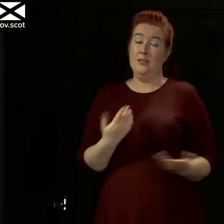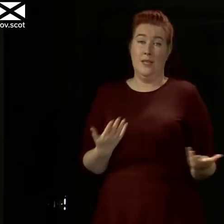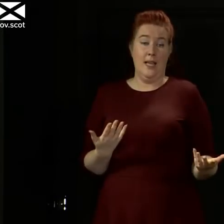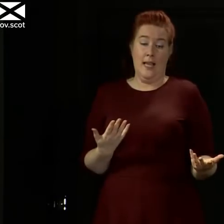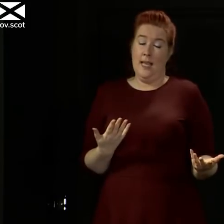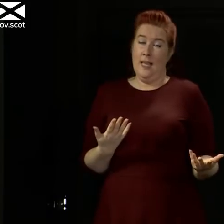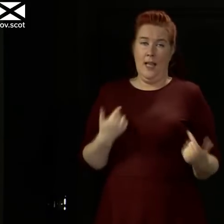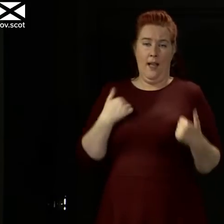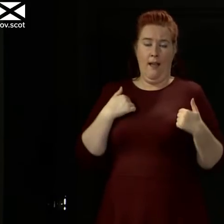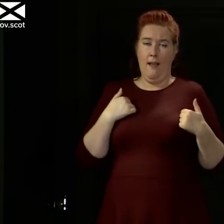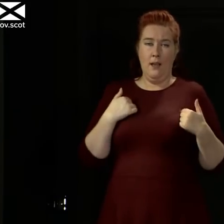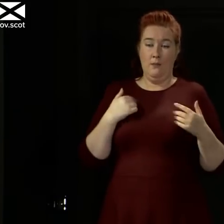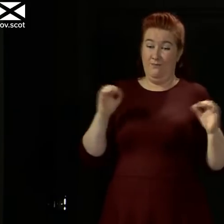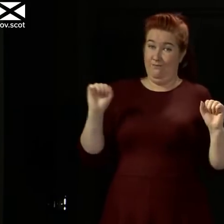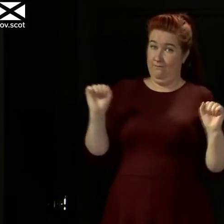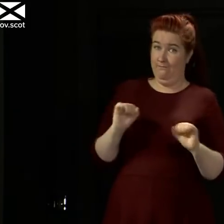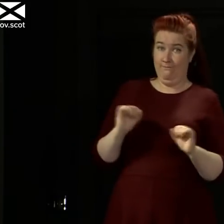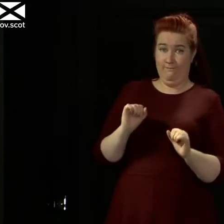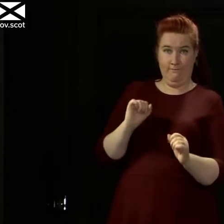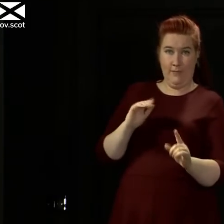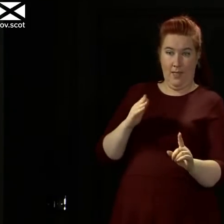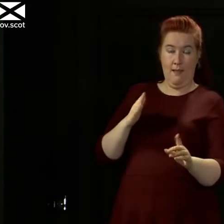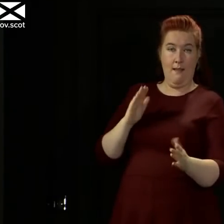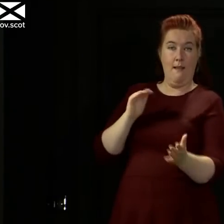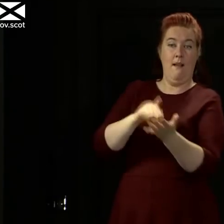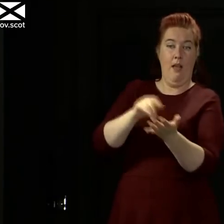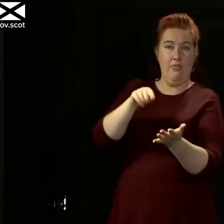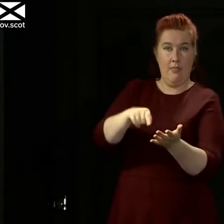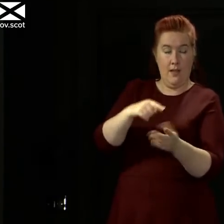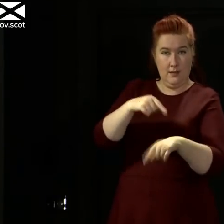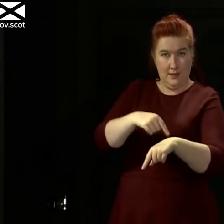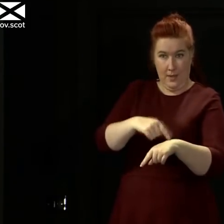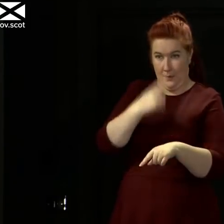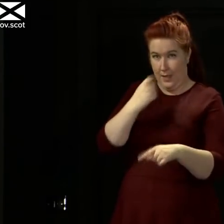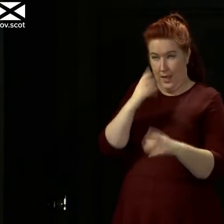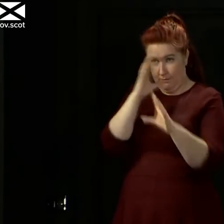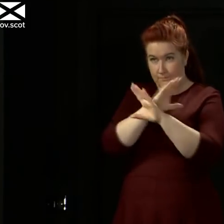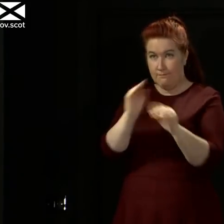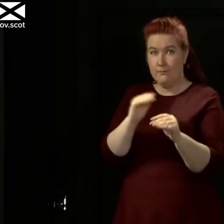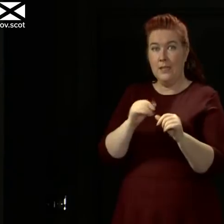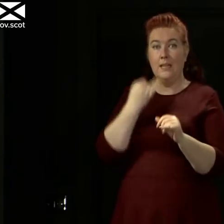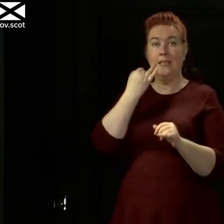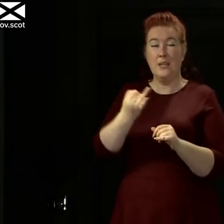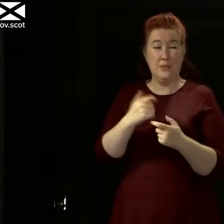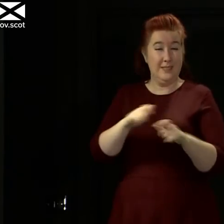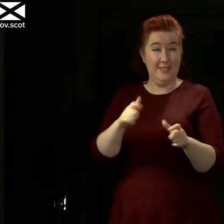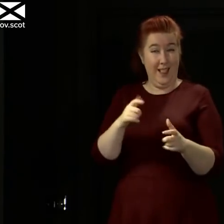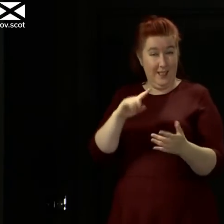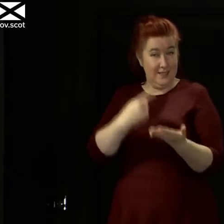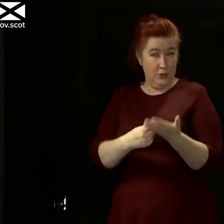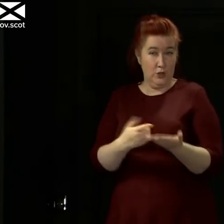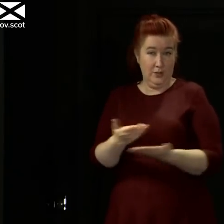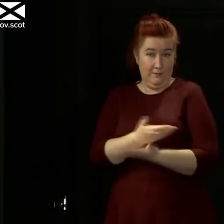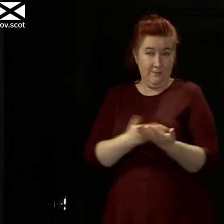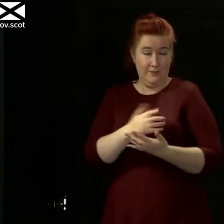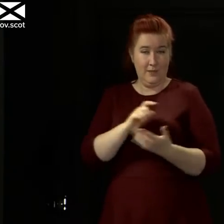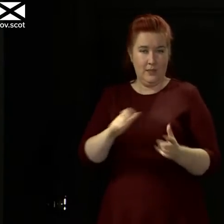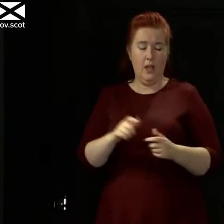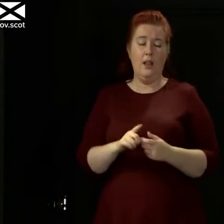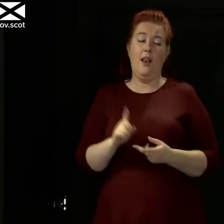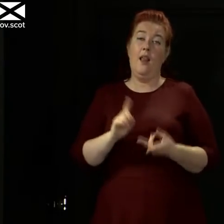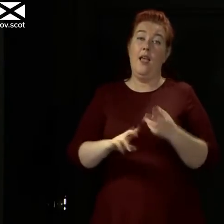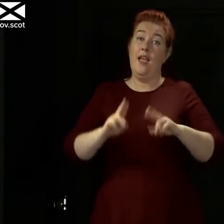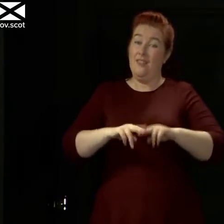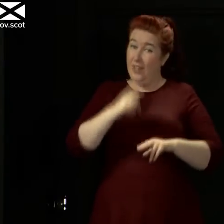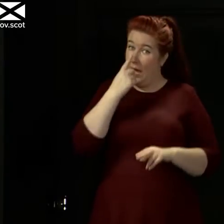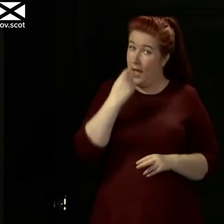got to the point of making the formal assessment that then will lead to what I set out next week. What I will say is where we can give certainty, and I think